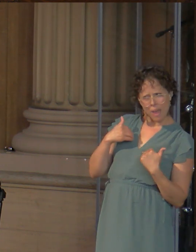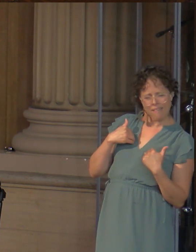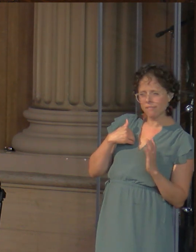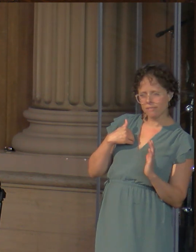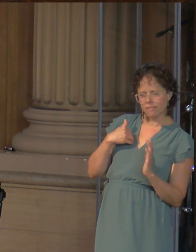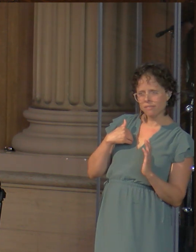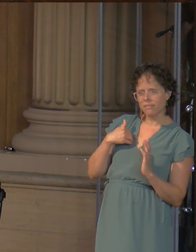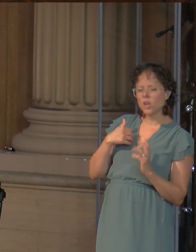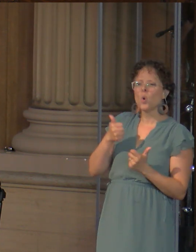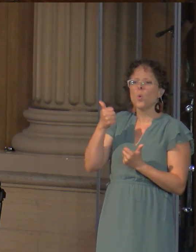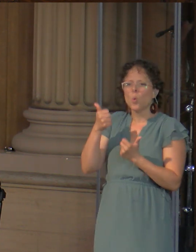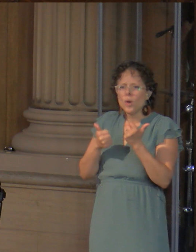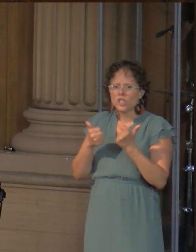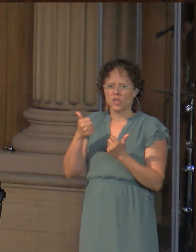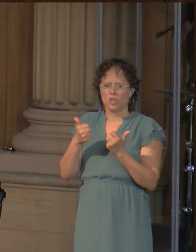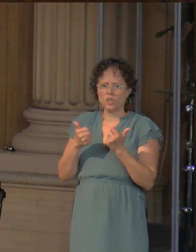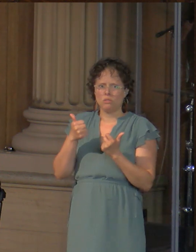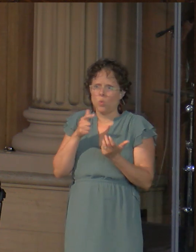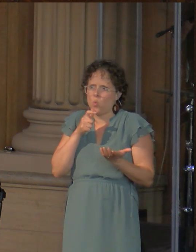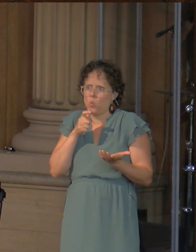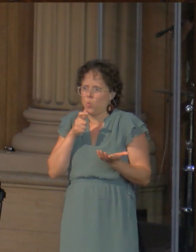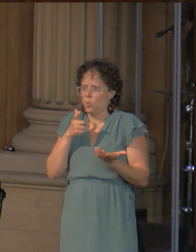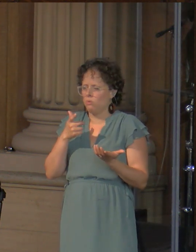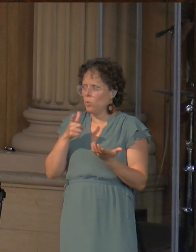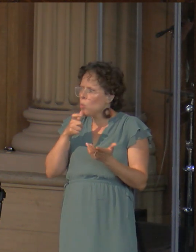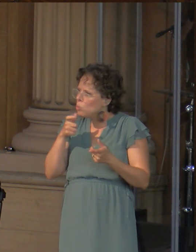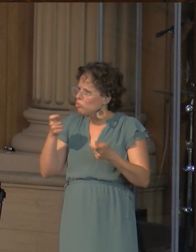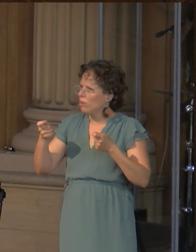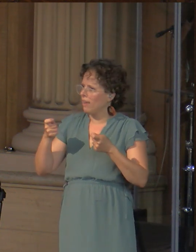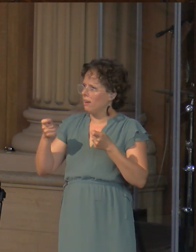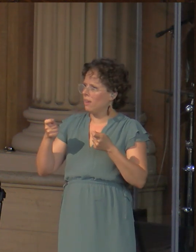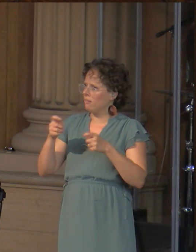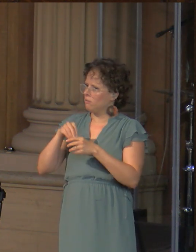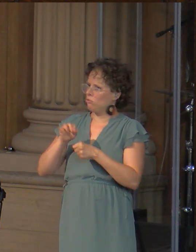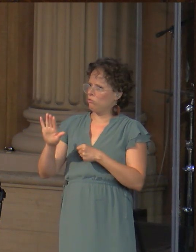Something reigns. And there is no better king than Jesus.